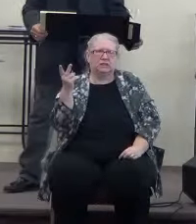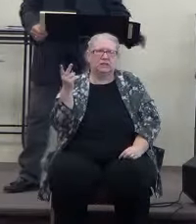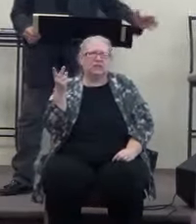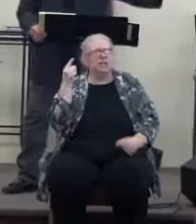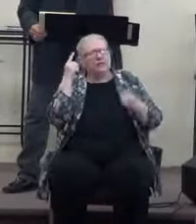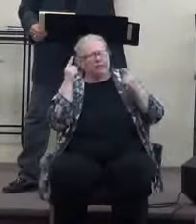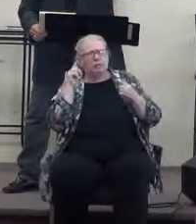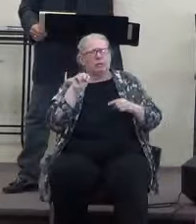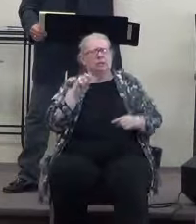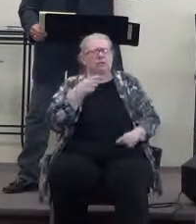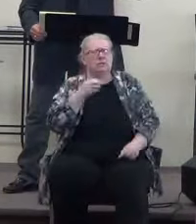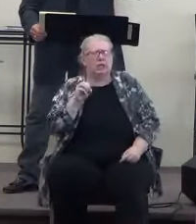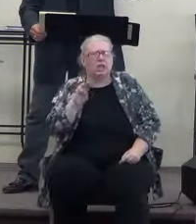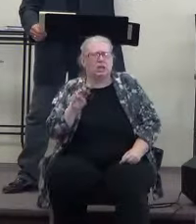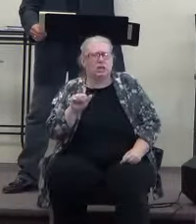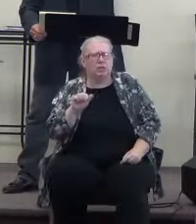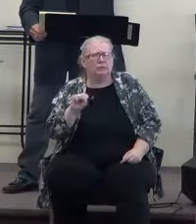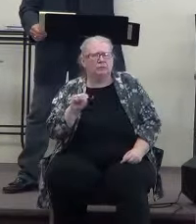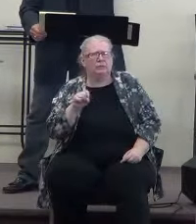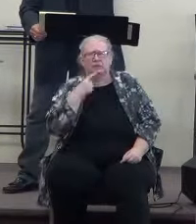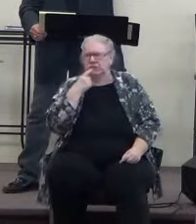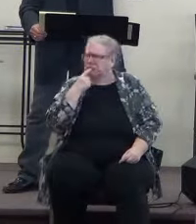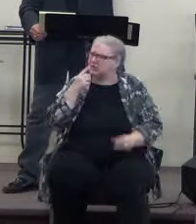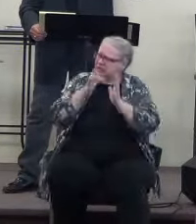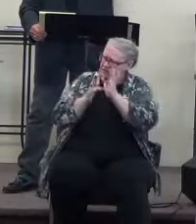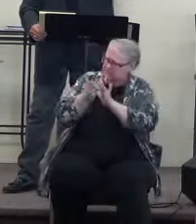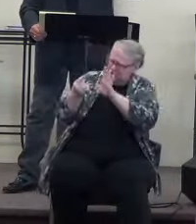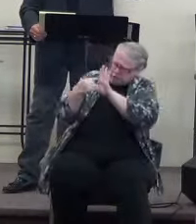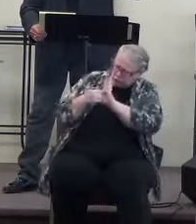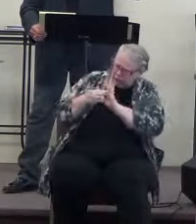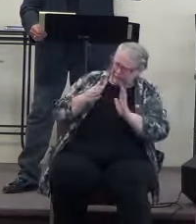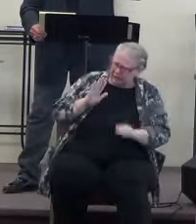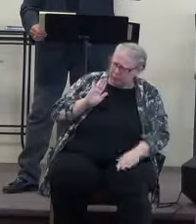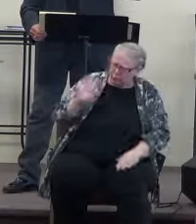week. Jesus, just show me your wounds and I'll believe.